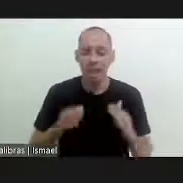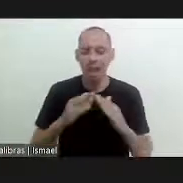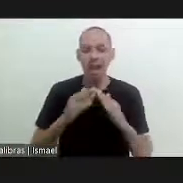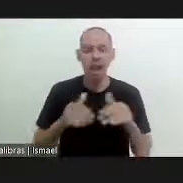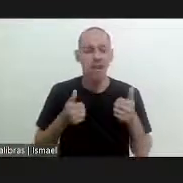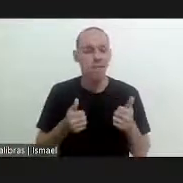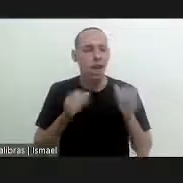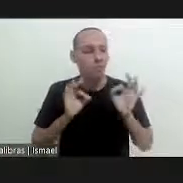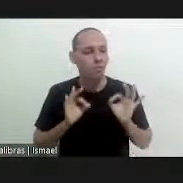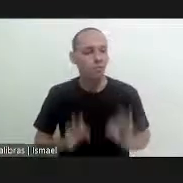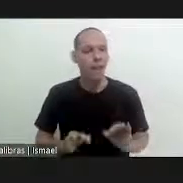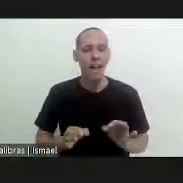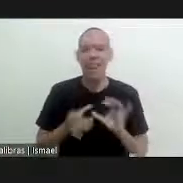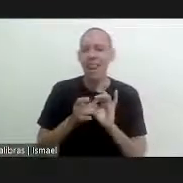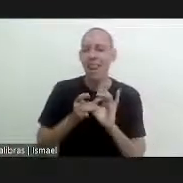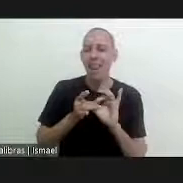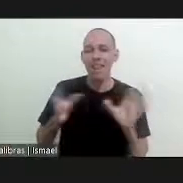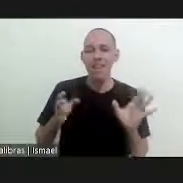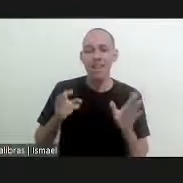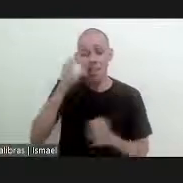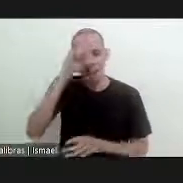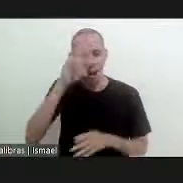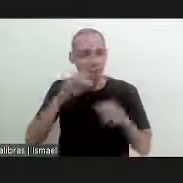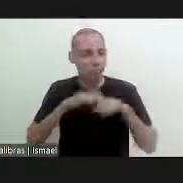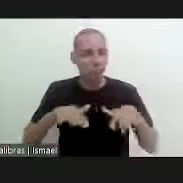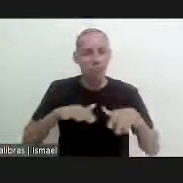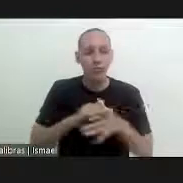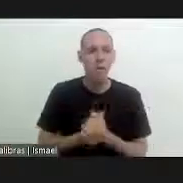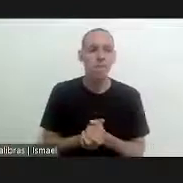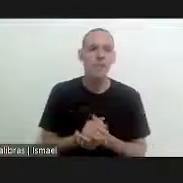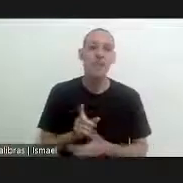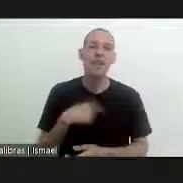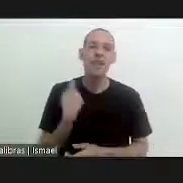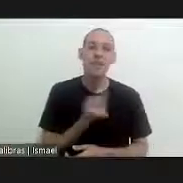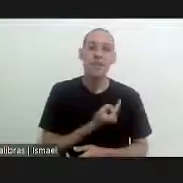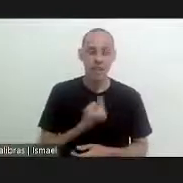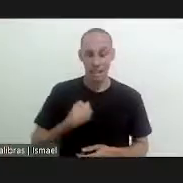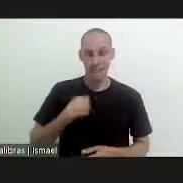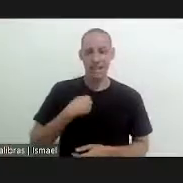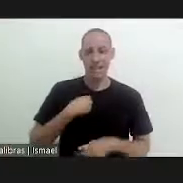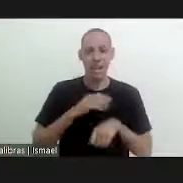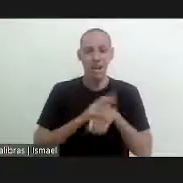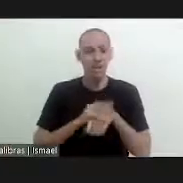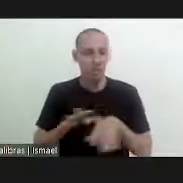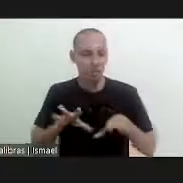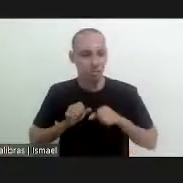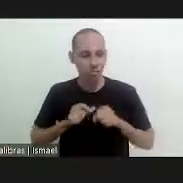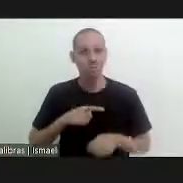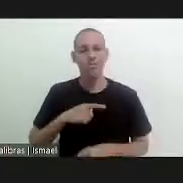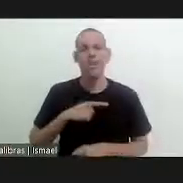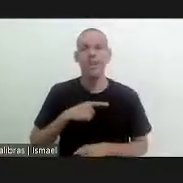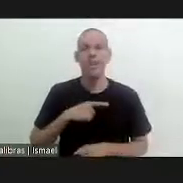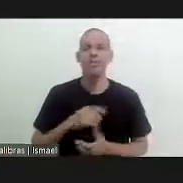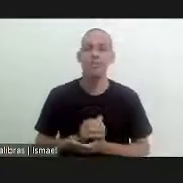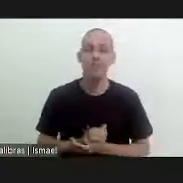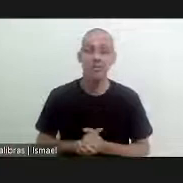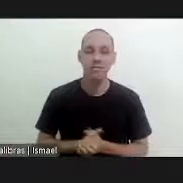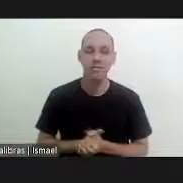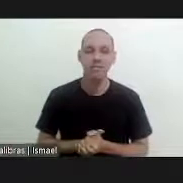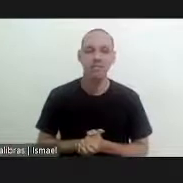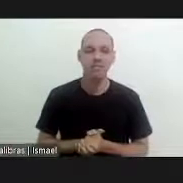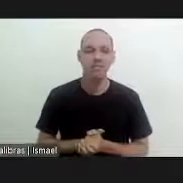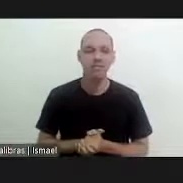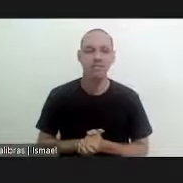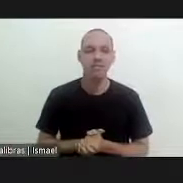decent housing free of kissing bugs the vectors of chagas disease i who i i